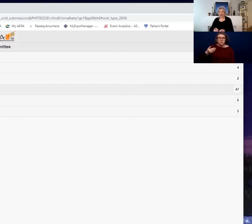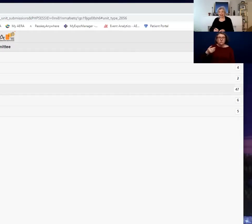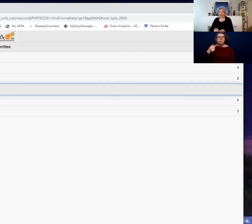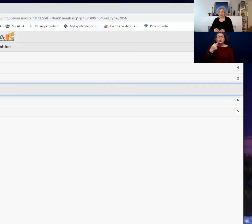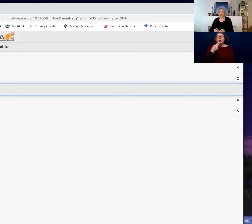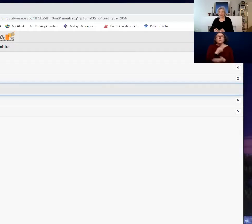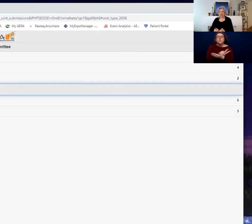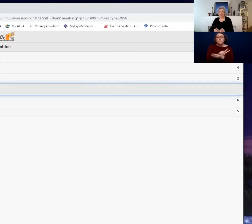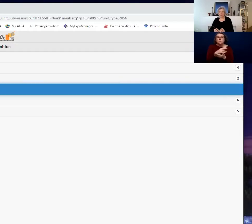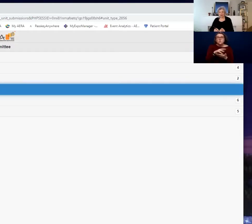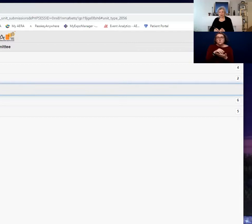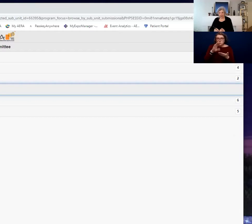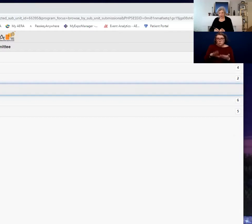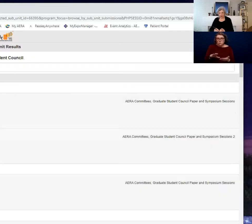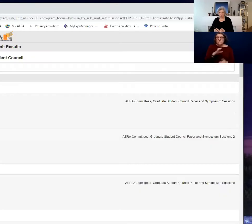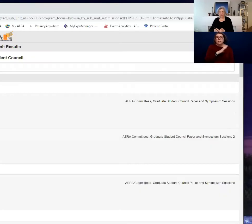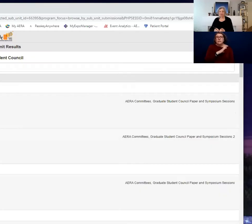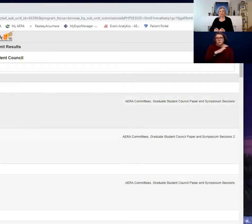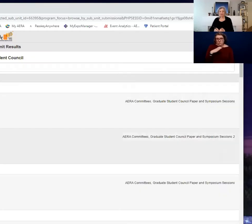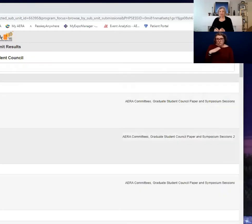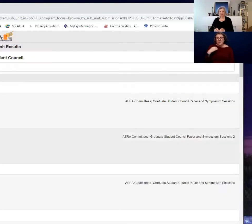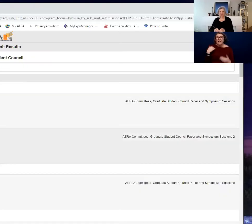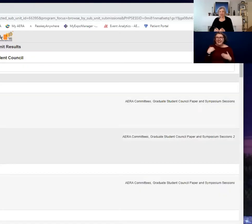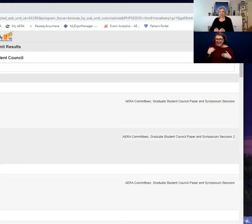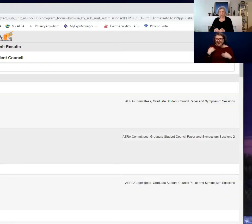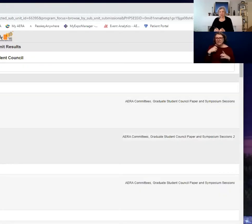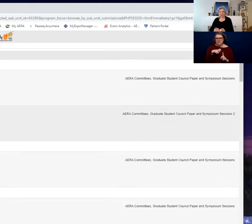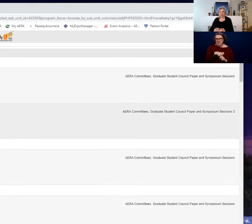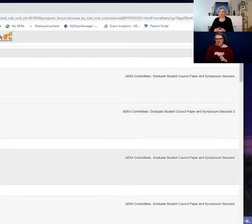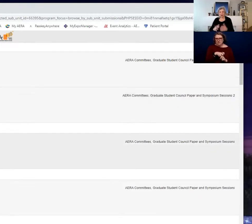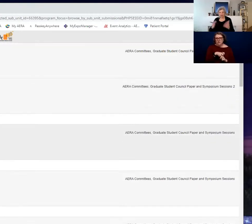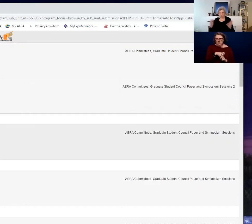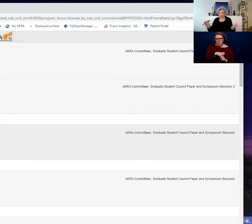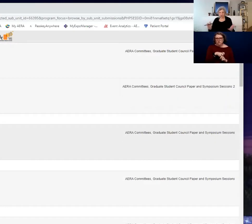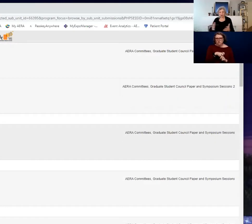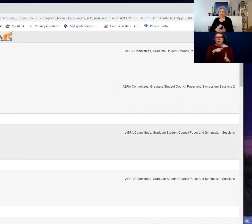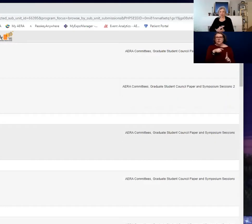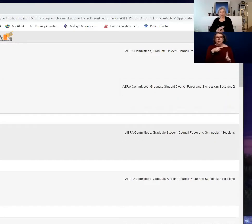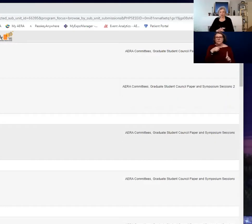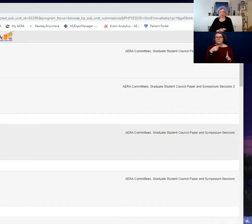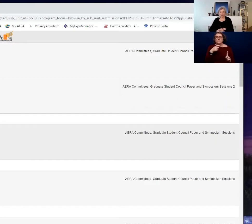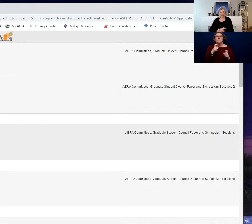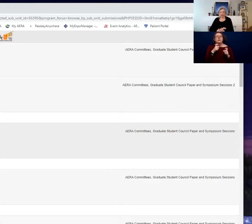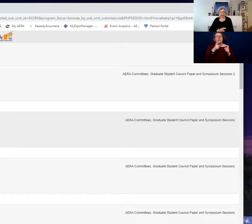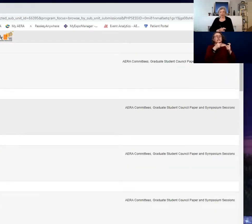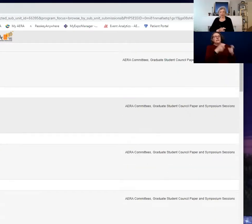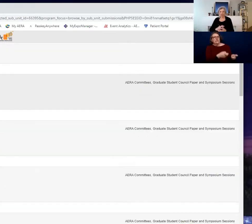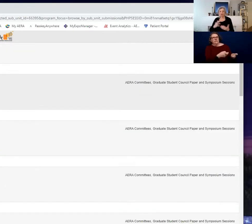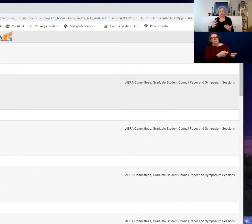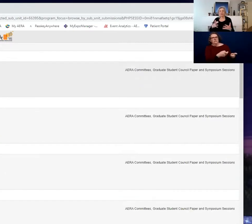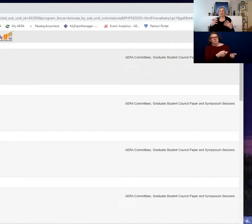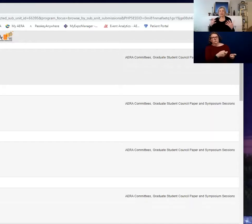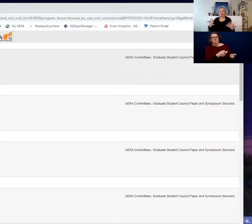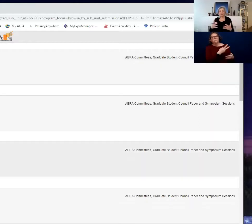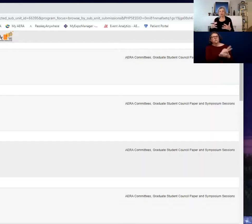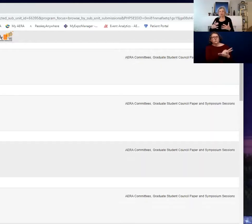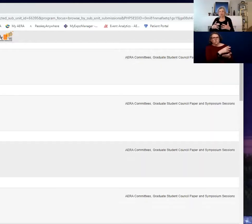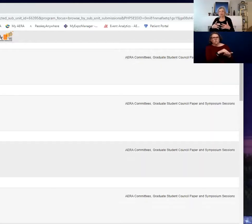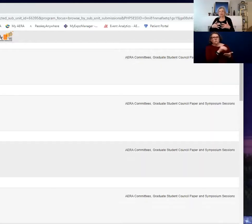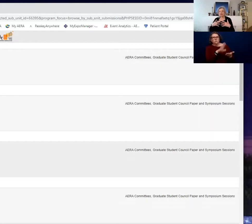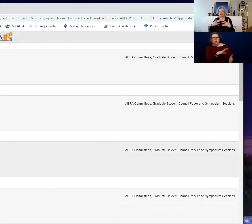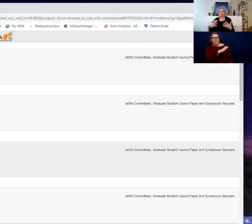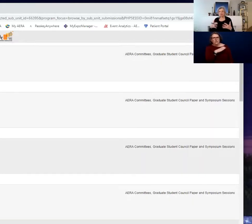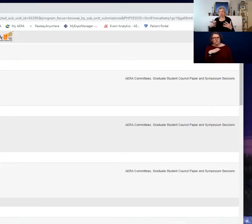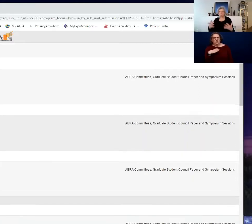has an allocation that has been granted to the Graduate Student Council so that they can do